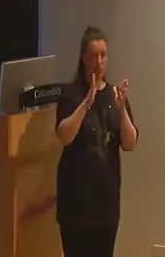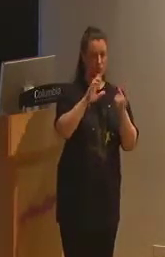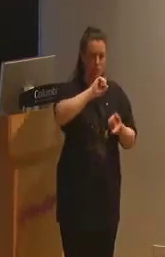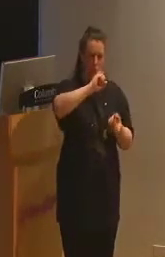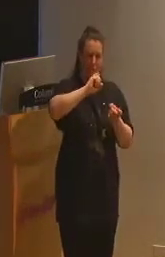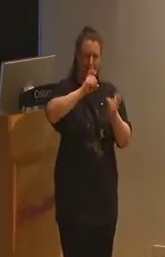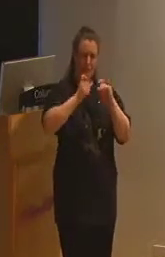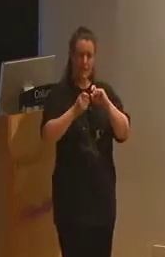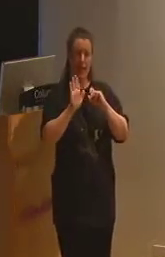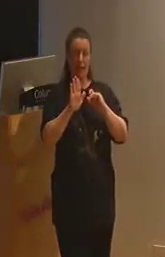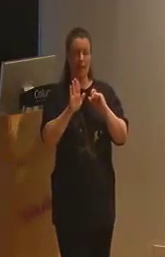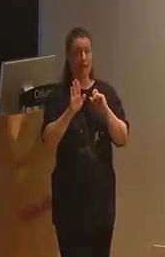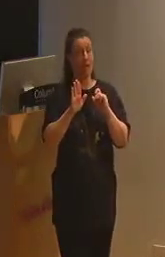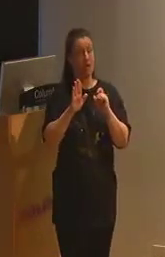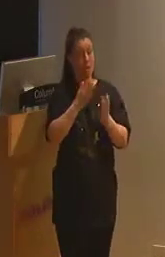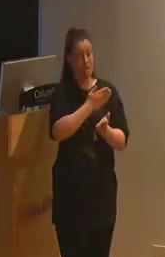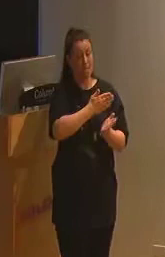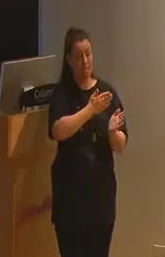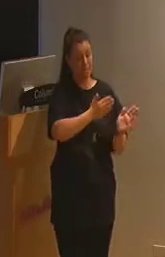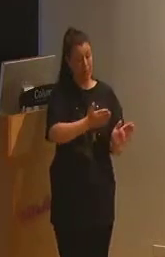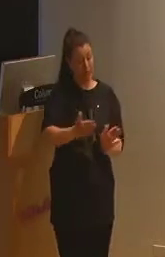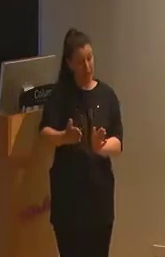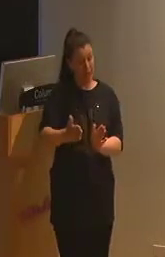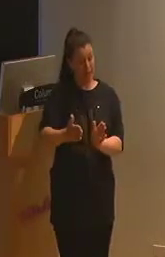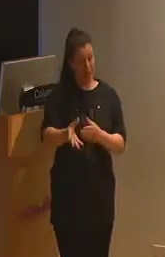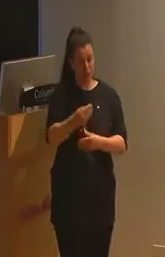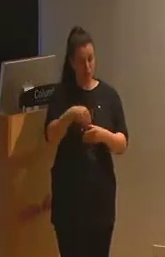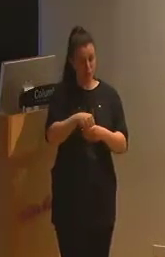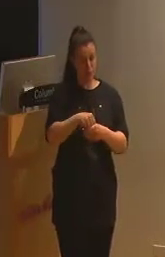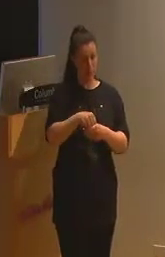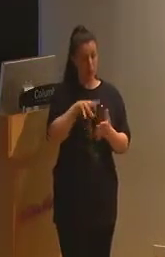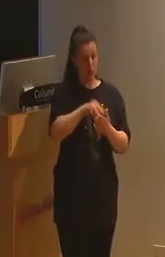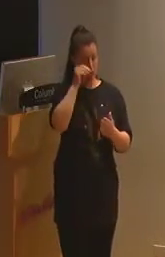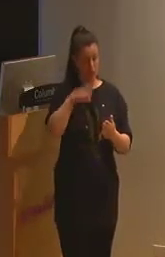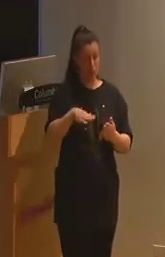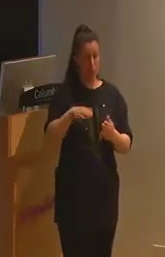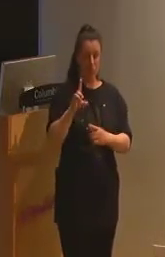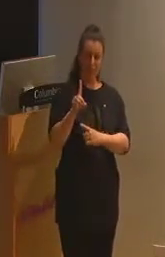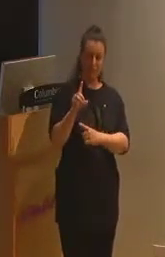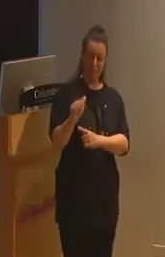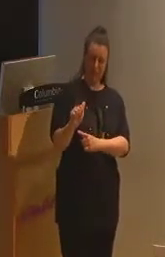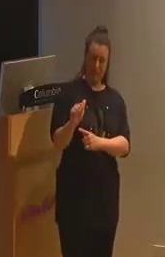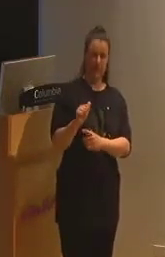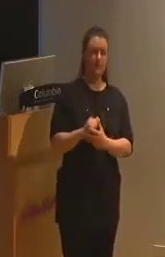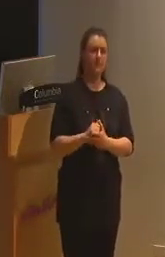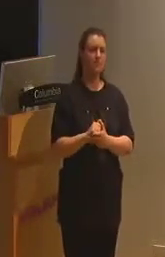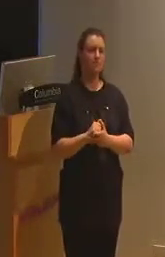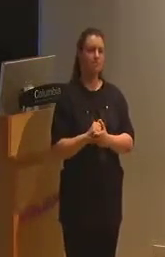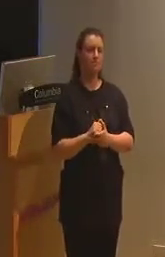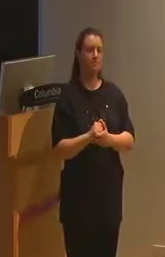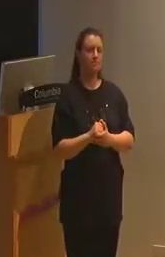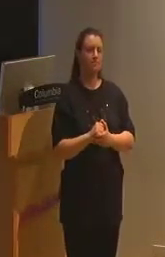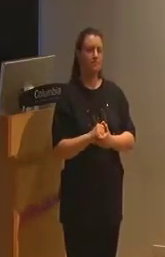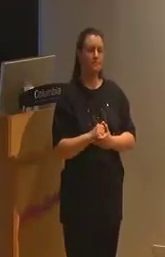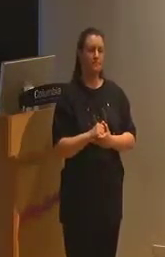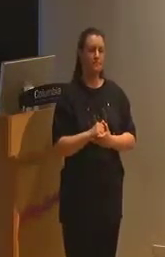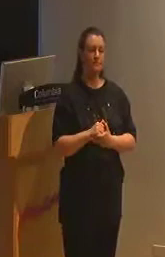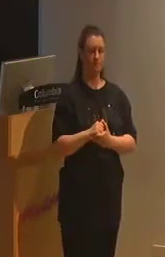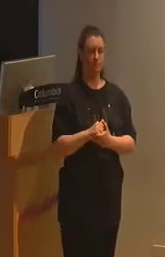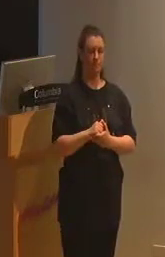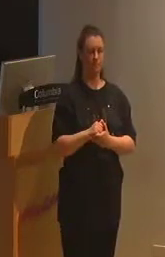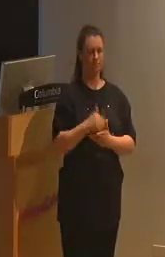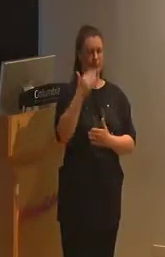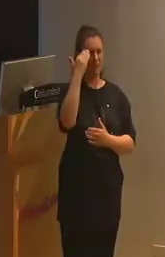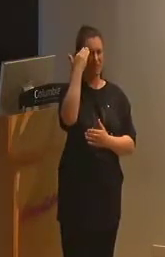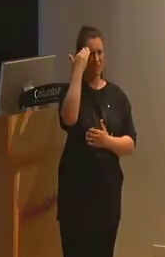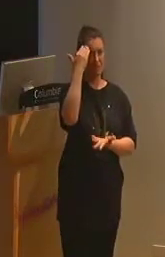for students with disabilities, an ideally learner-centered approach, which is known as one